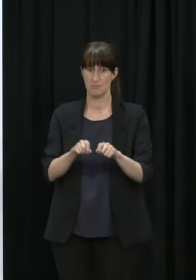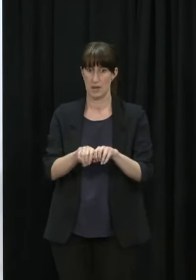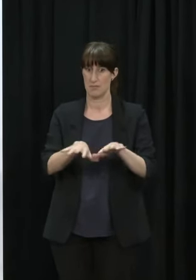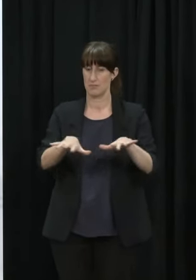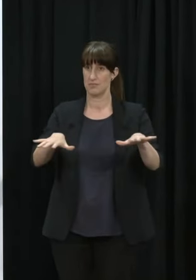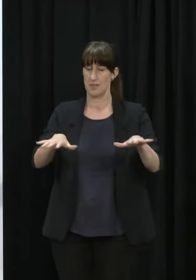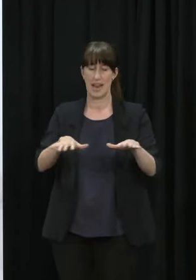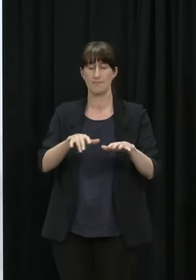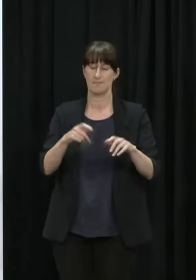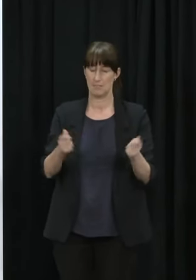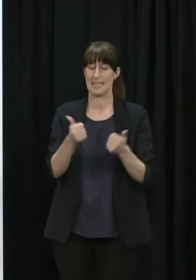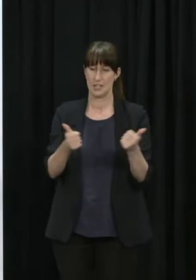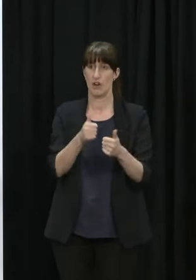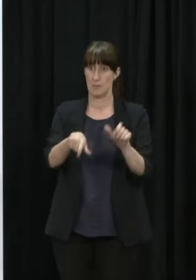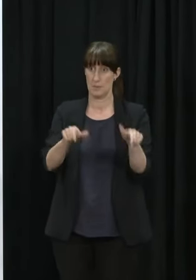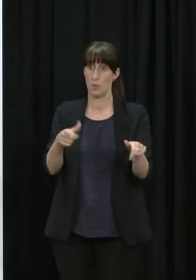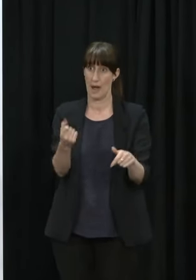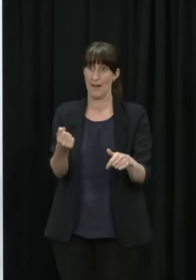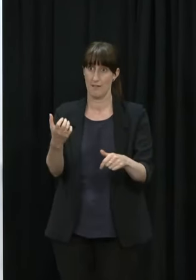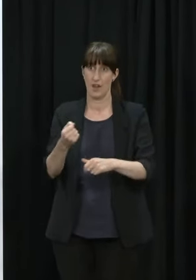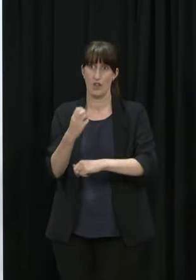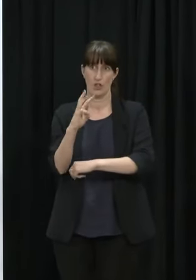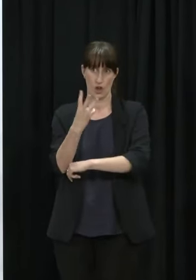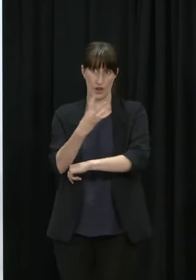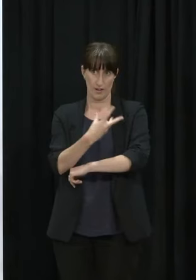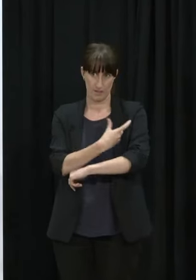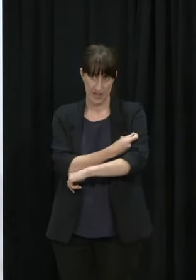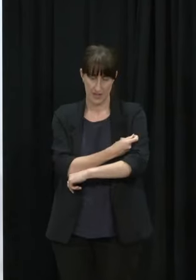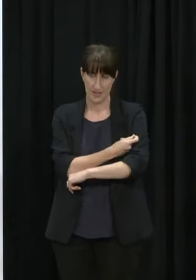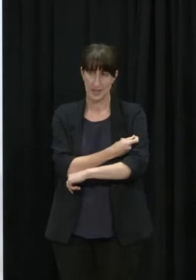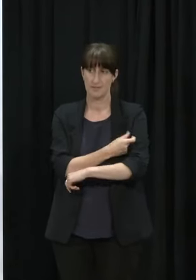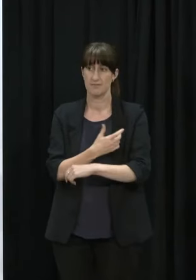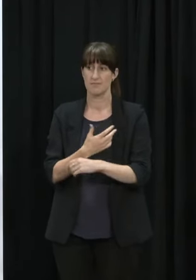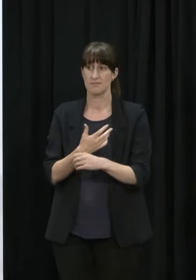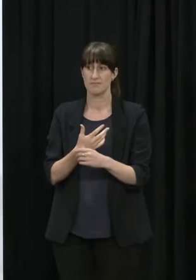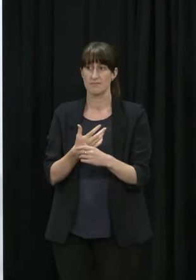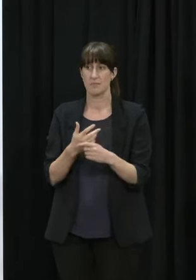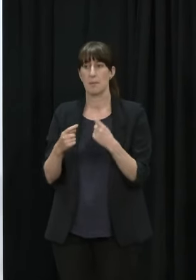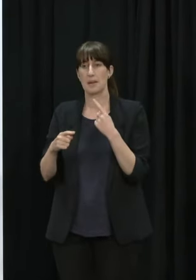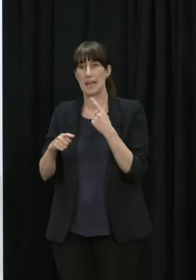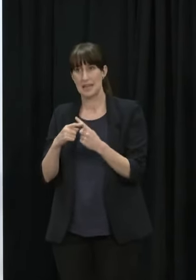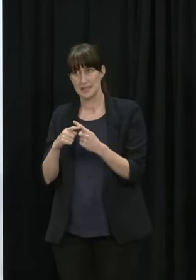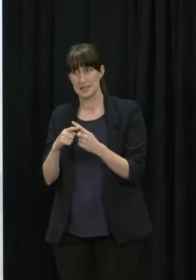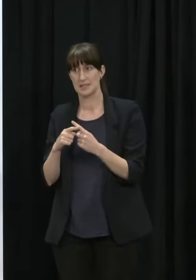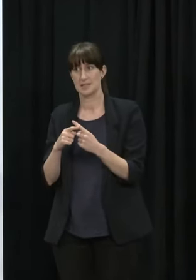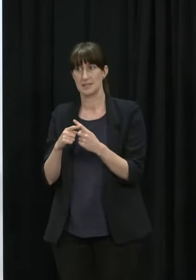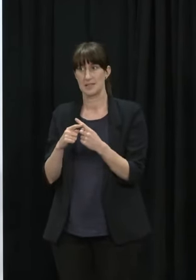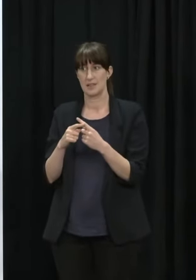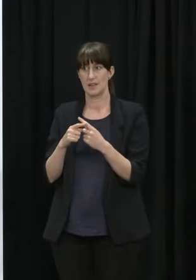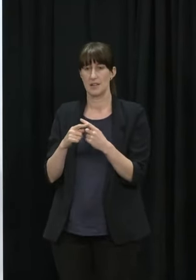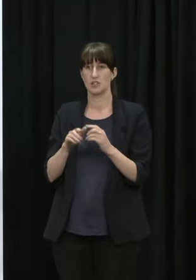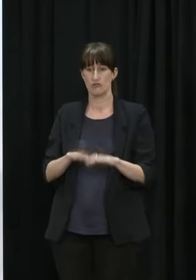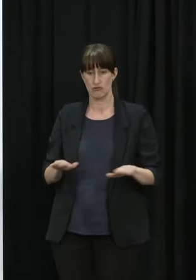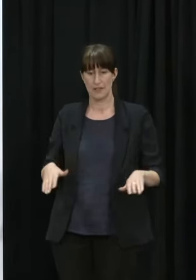11 year old vaccines in terms of first doses so all of these things cumulatively add to extra layers of protection Is